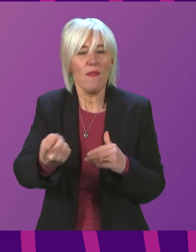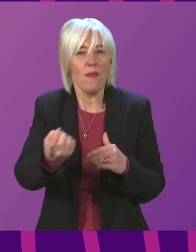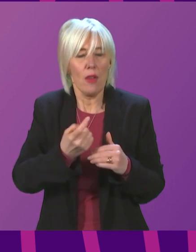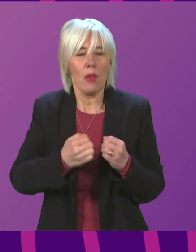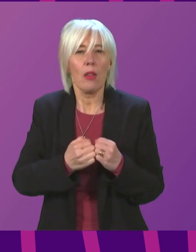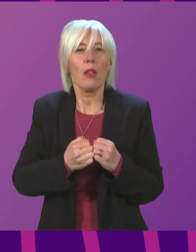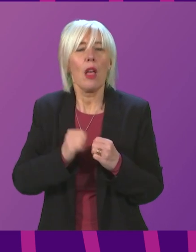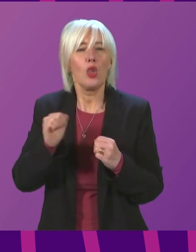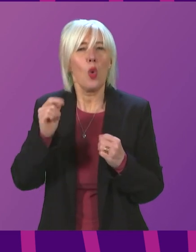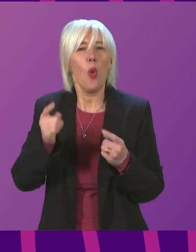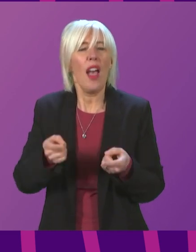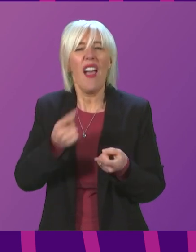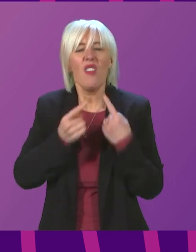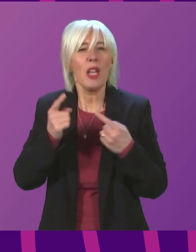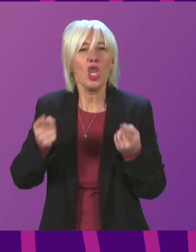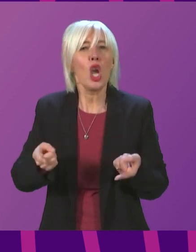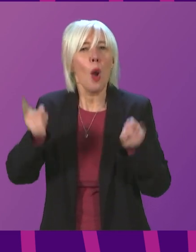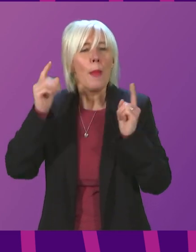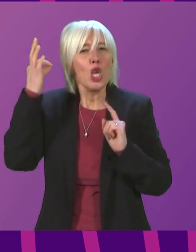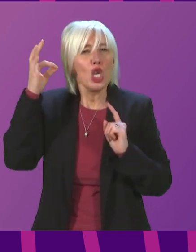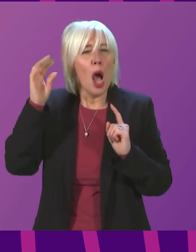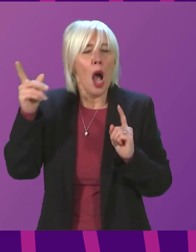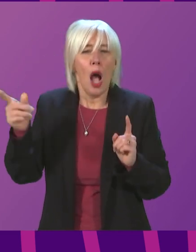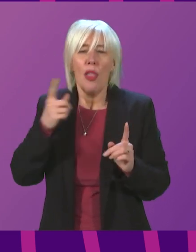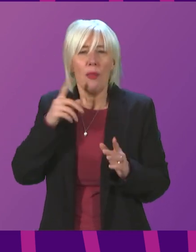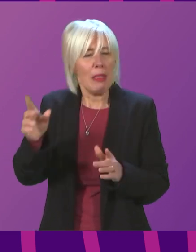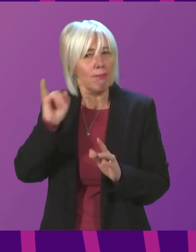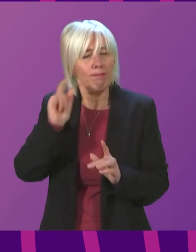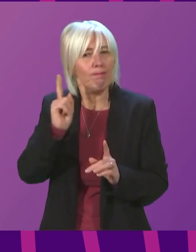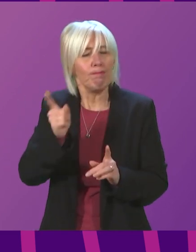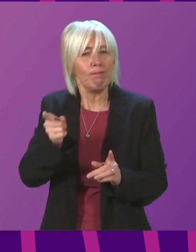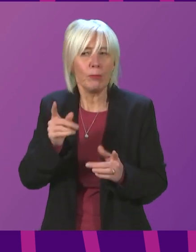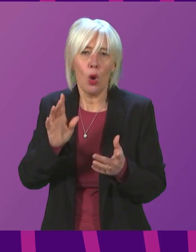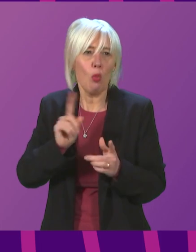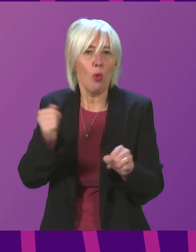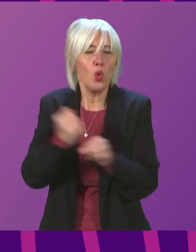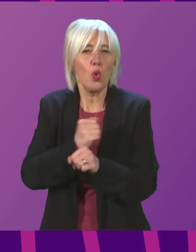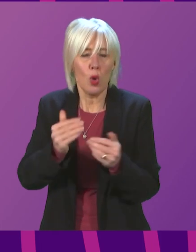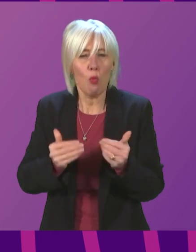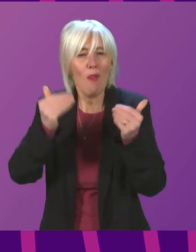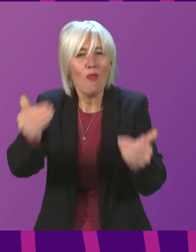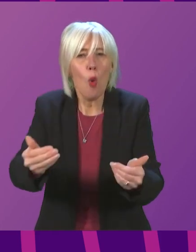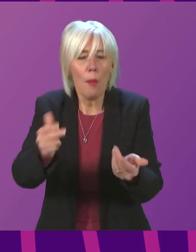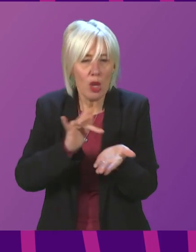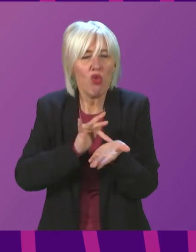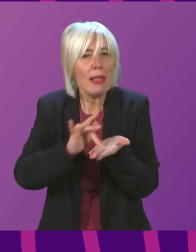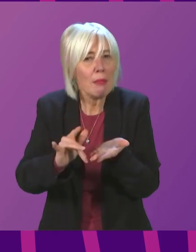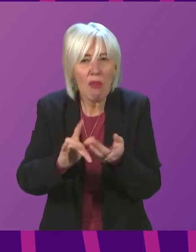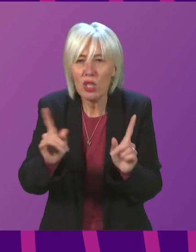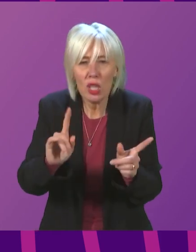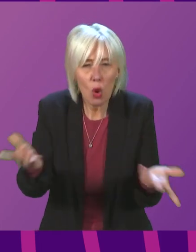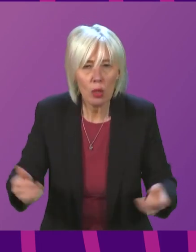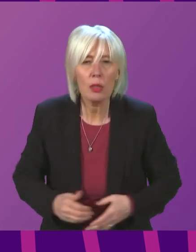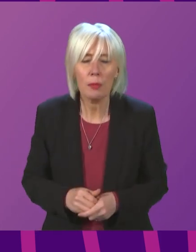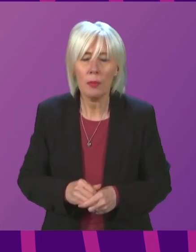by the information commissioner, if it will commit to moving forward with transparency going forward? First Minister. Firstly, on the